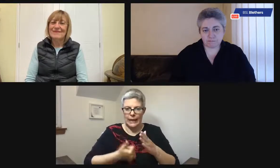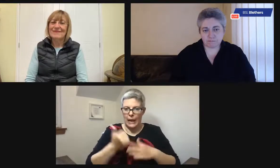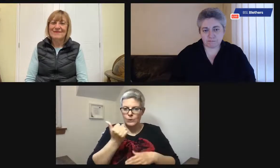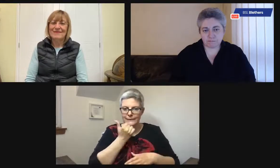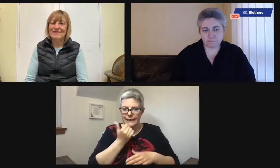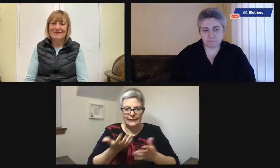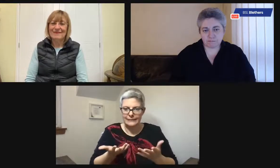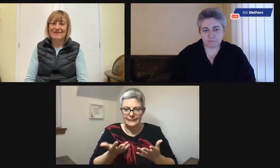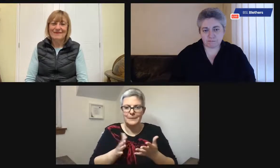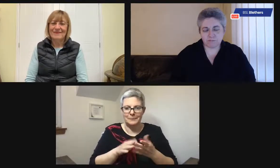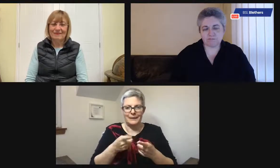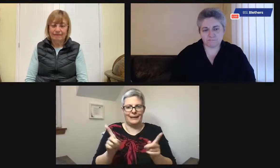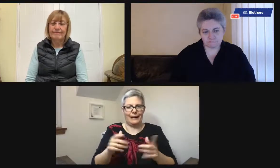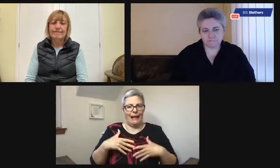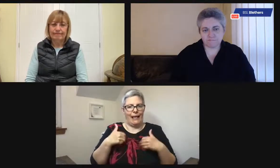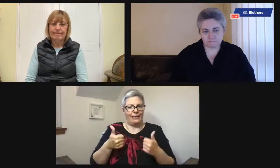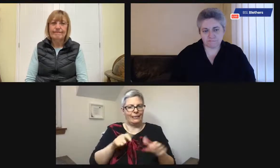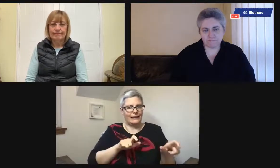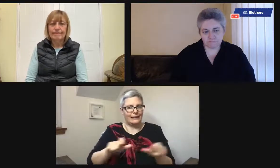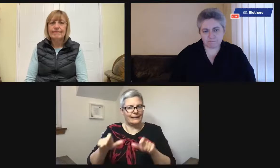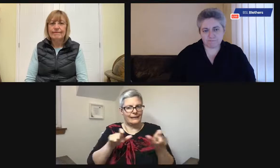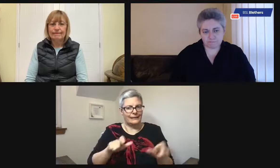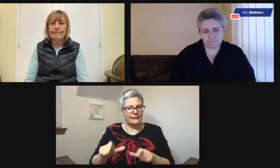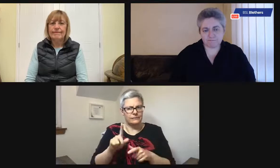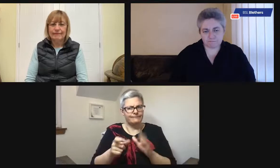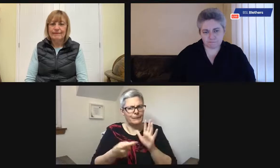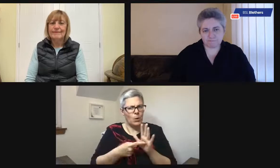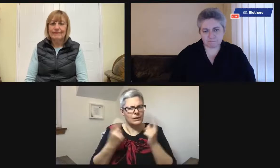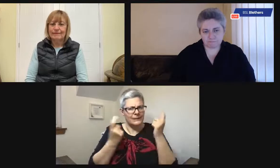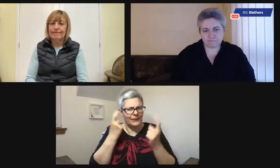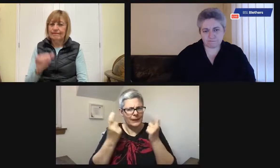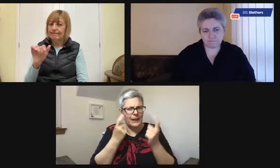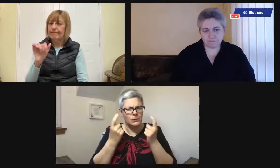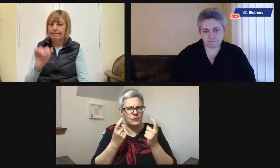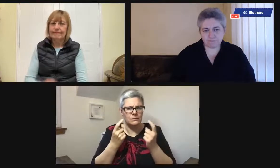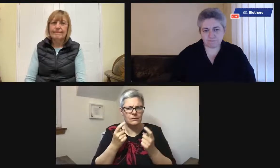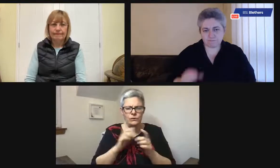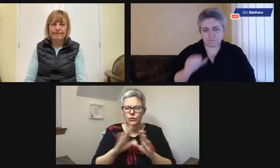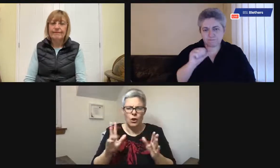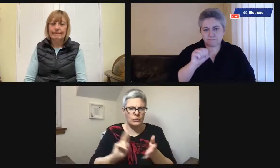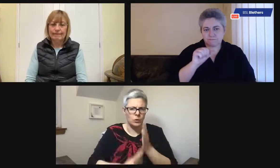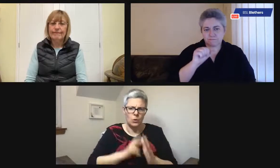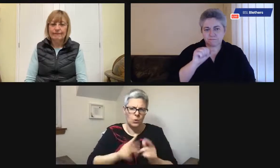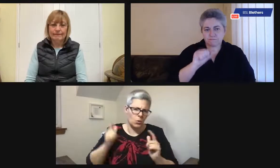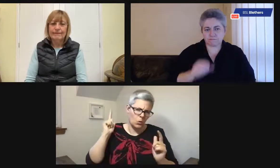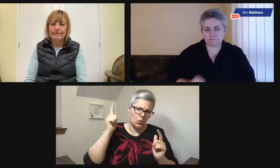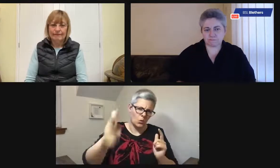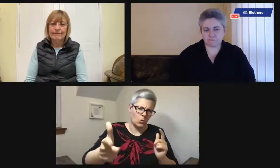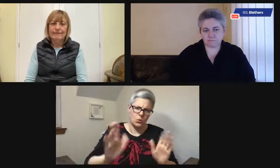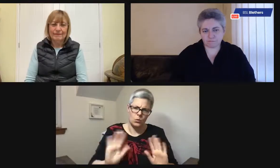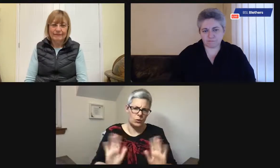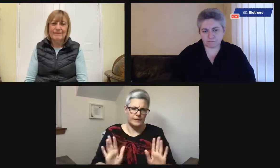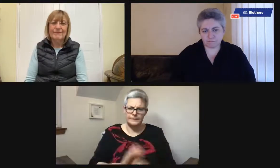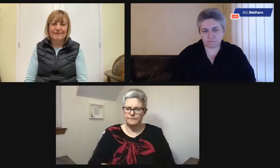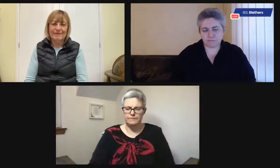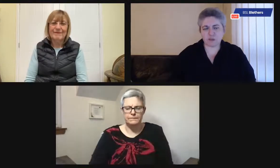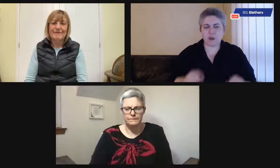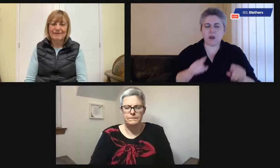dates. So make sure that you buy something. Everything that you buy won't go out of date during that week.